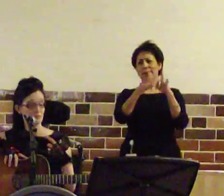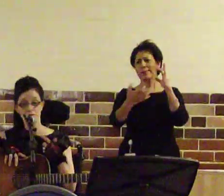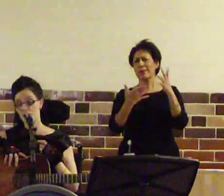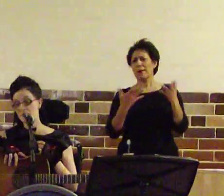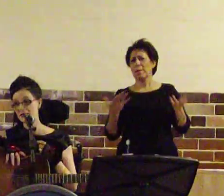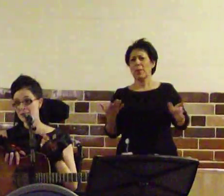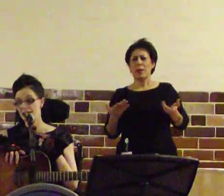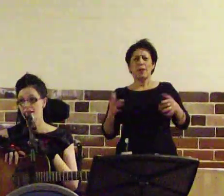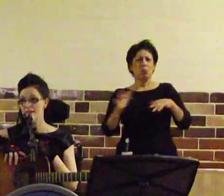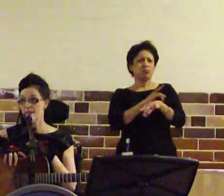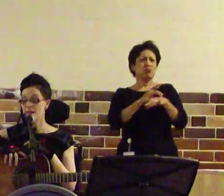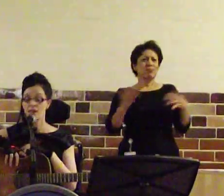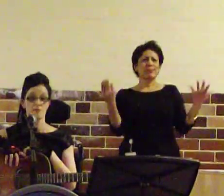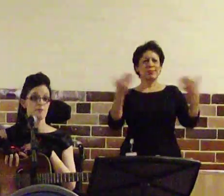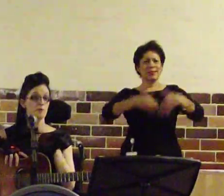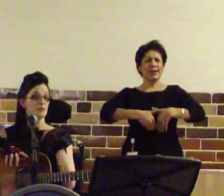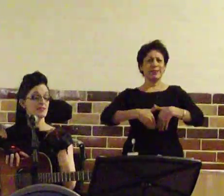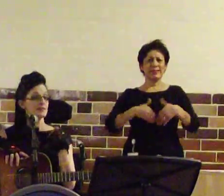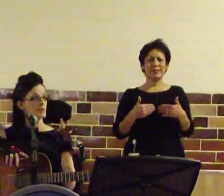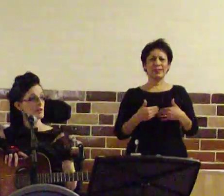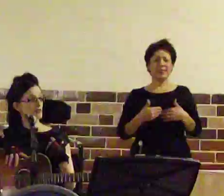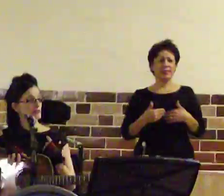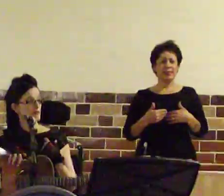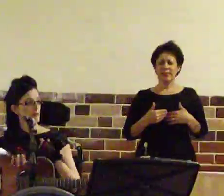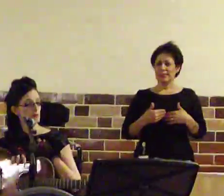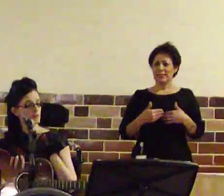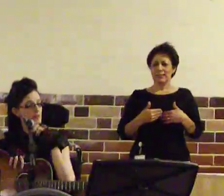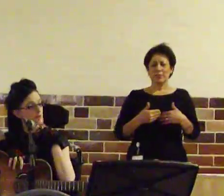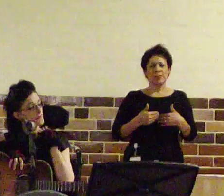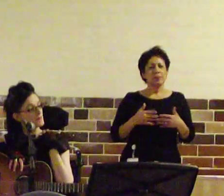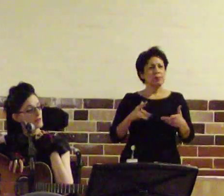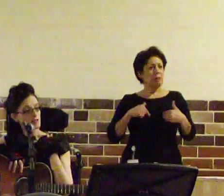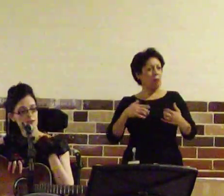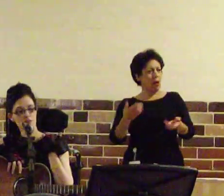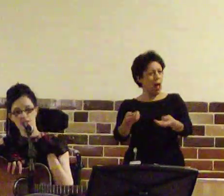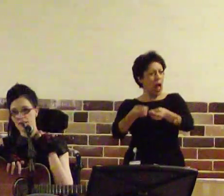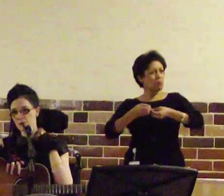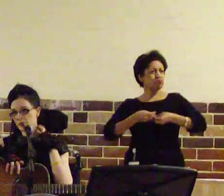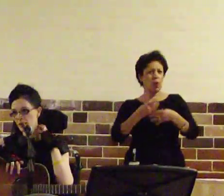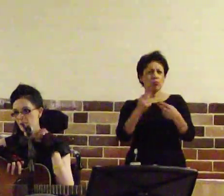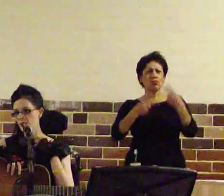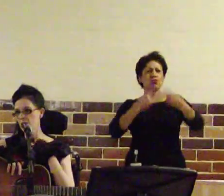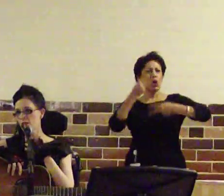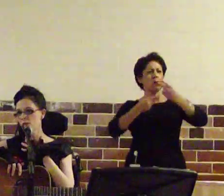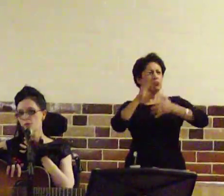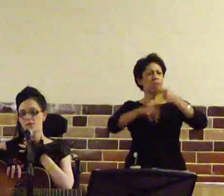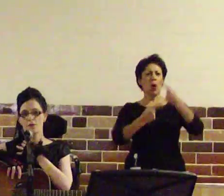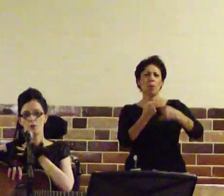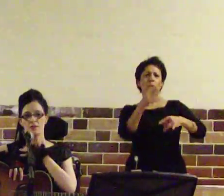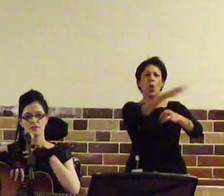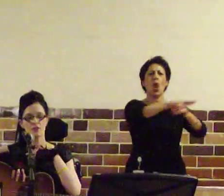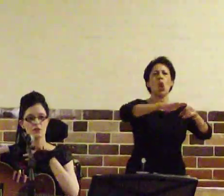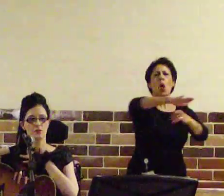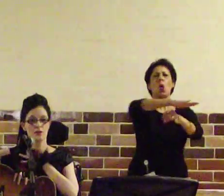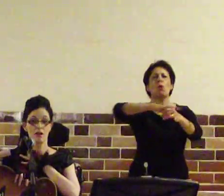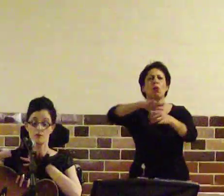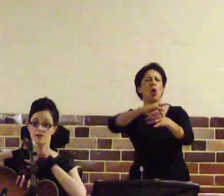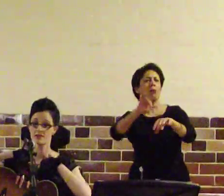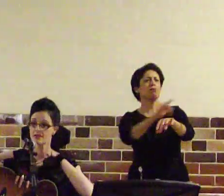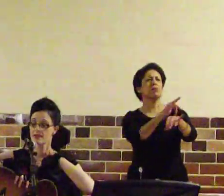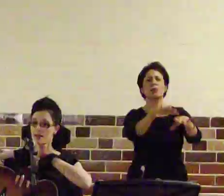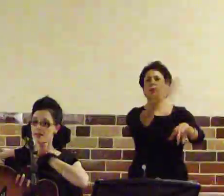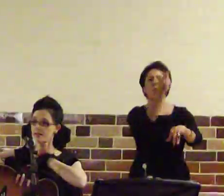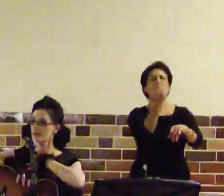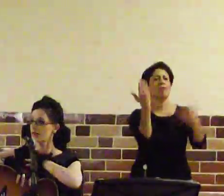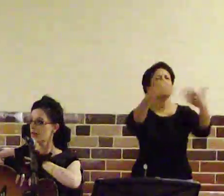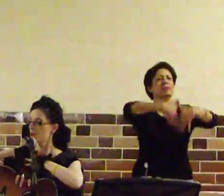Disabled performers tonight and I'm still in my own stuff, I've got some songs out from a couple of other performers who aren't